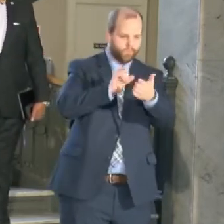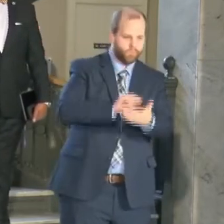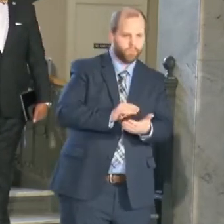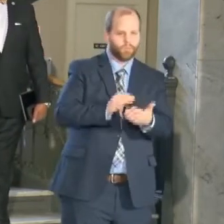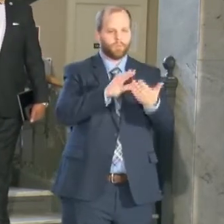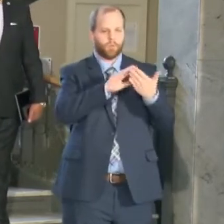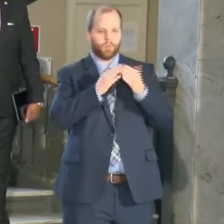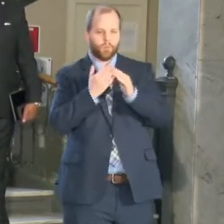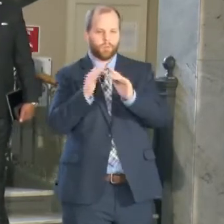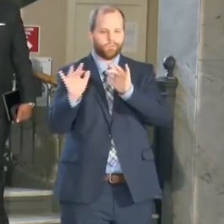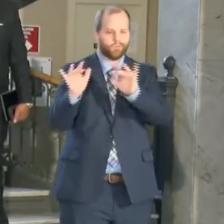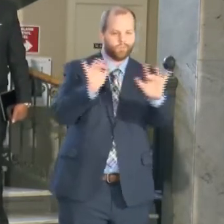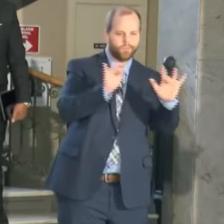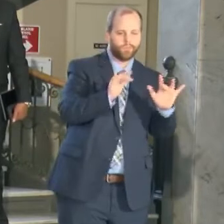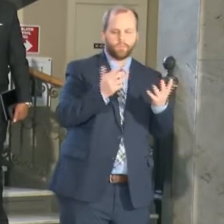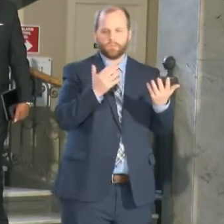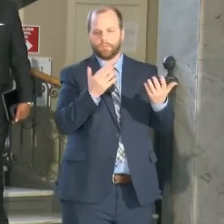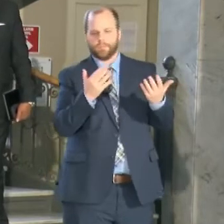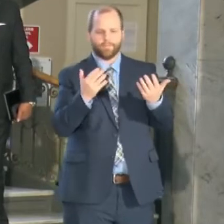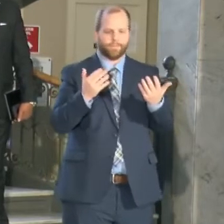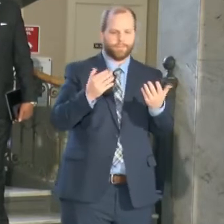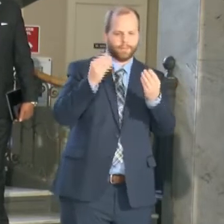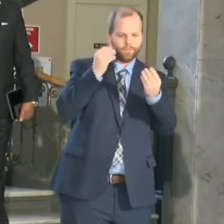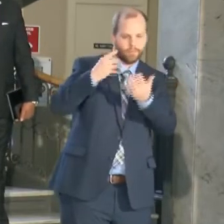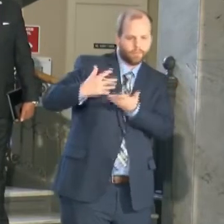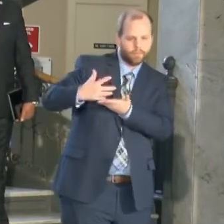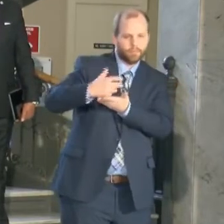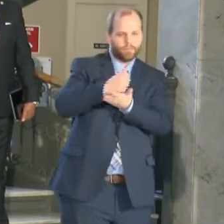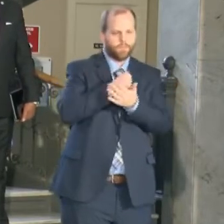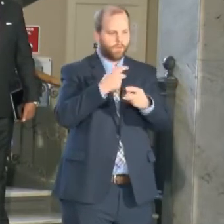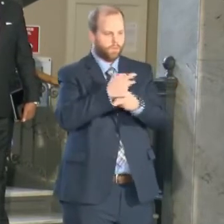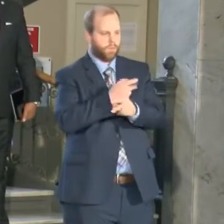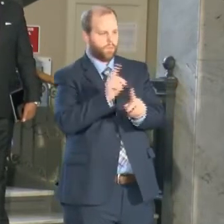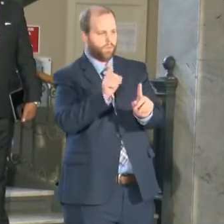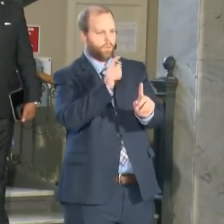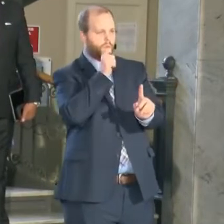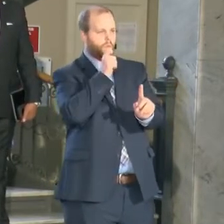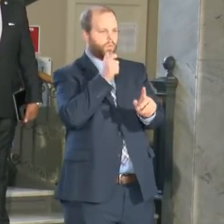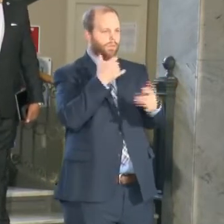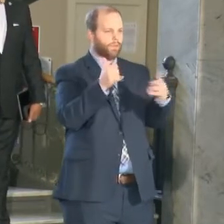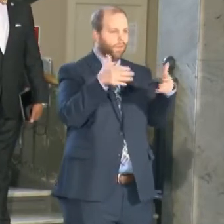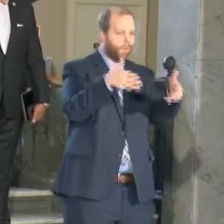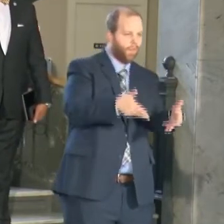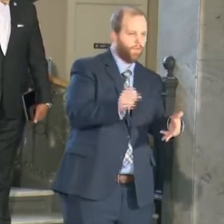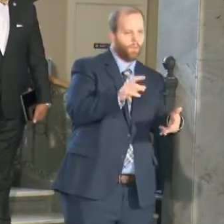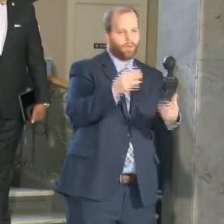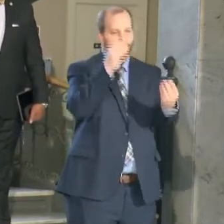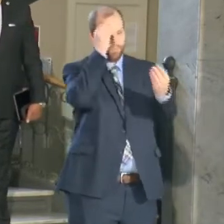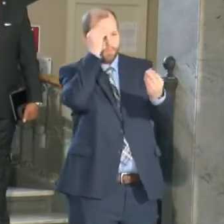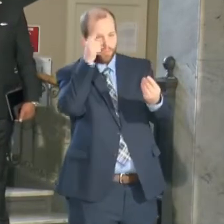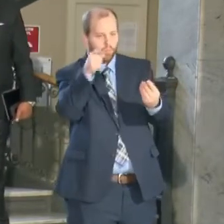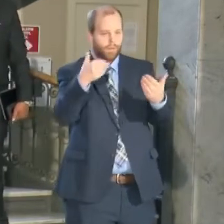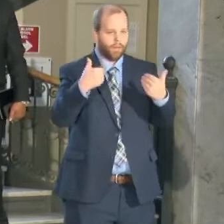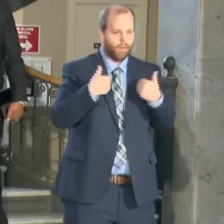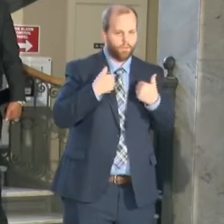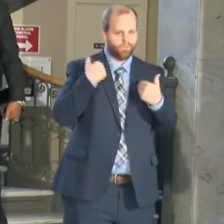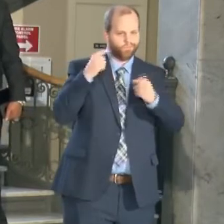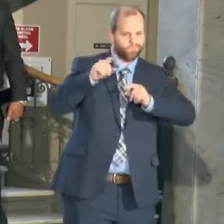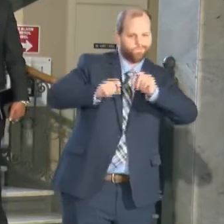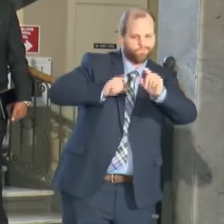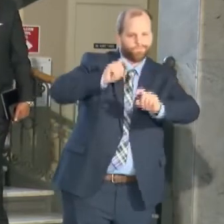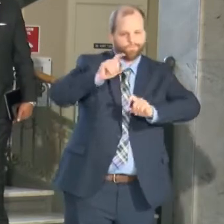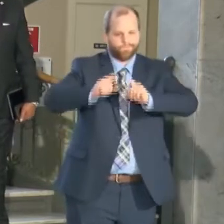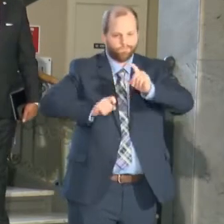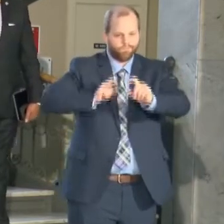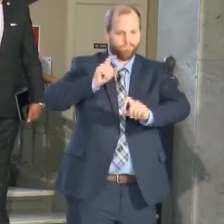regarding the whereabouts of these individuals or any information they may have related to these